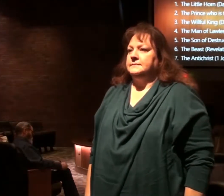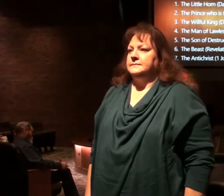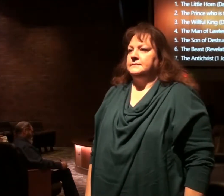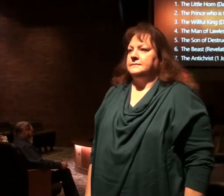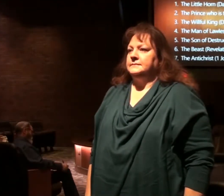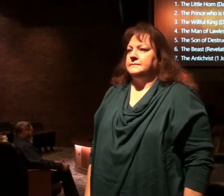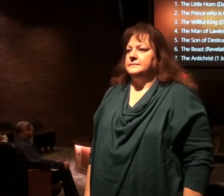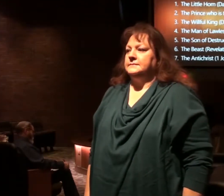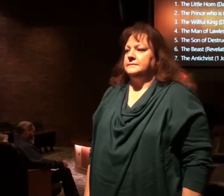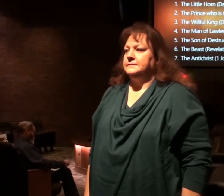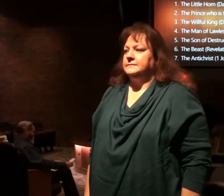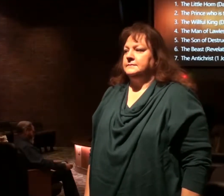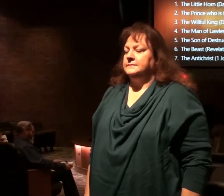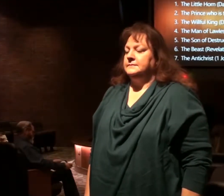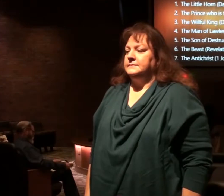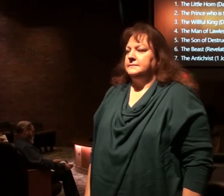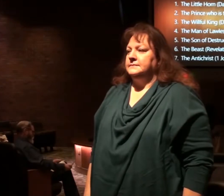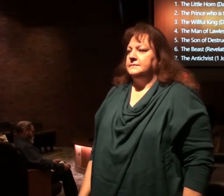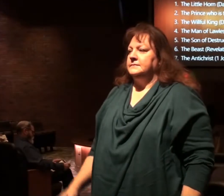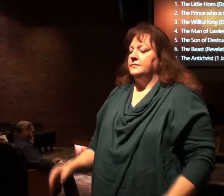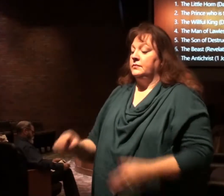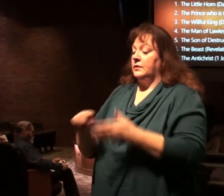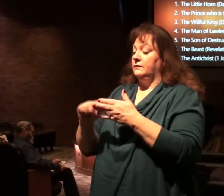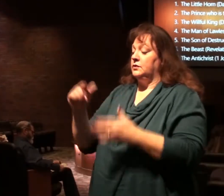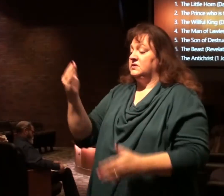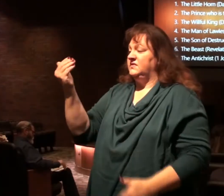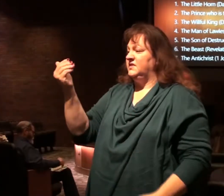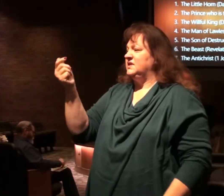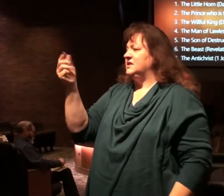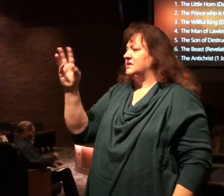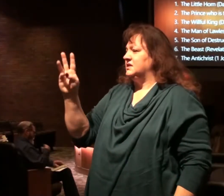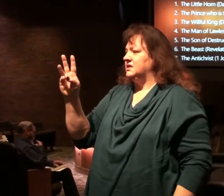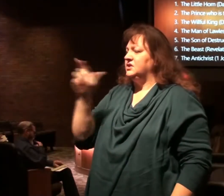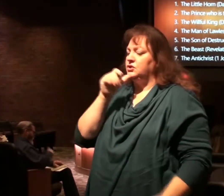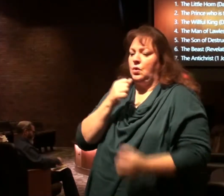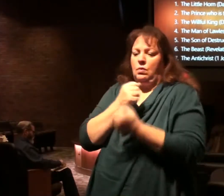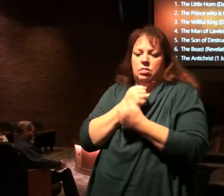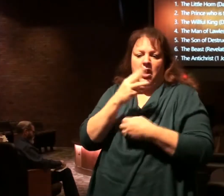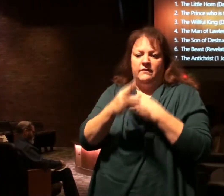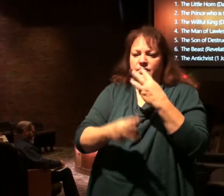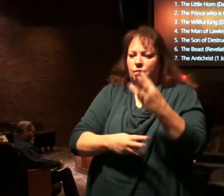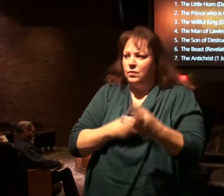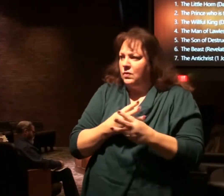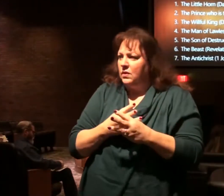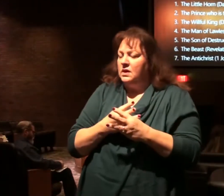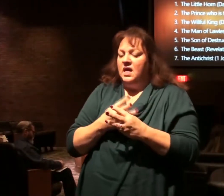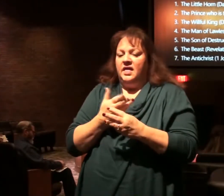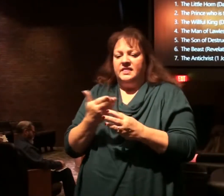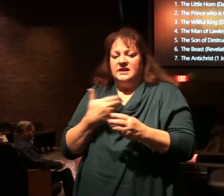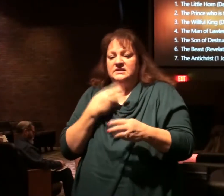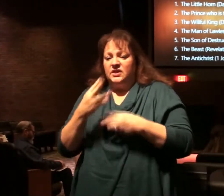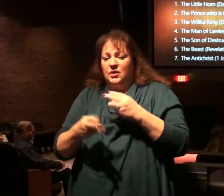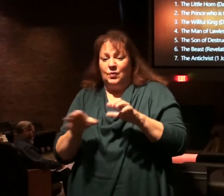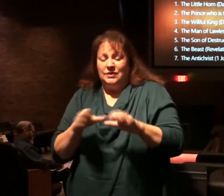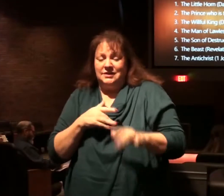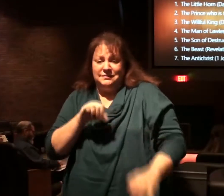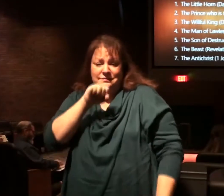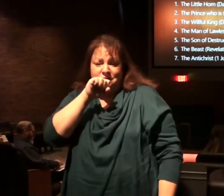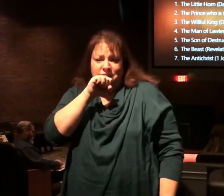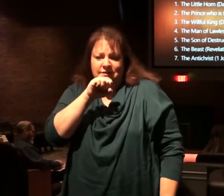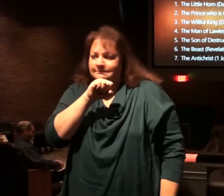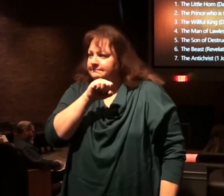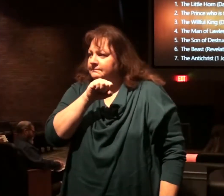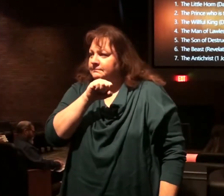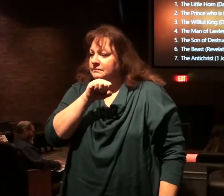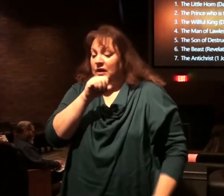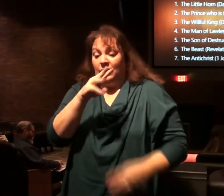And we're told in verses 15, 16, do not love the world, do not the things in the world, and so on. Verse 17, the world